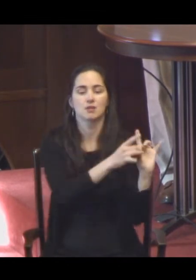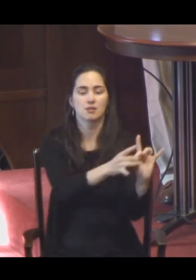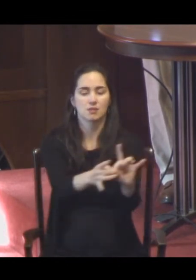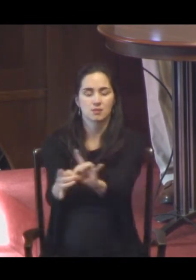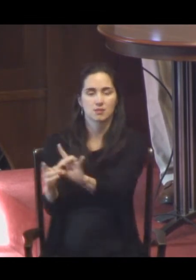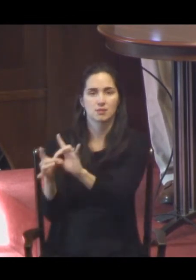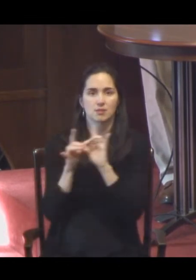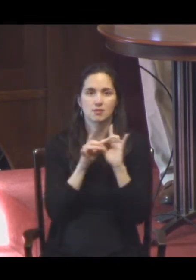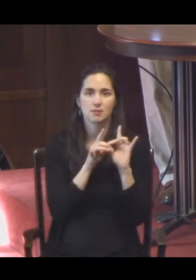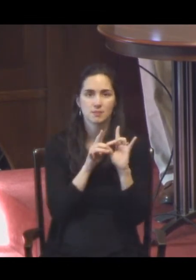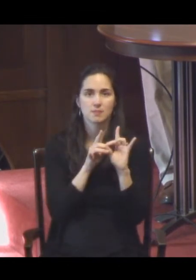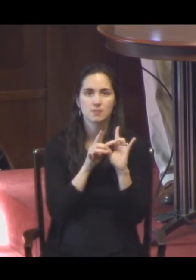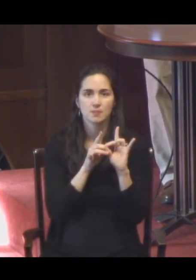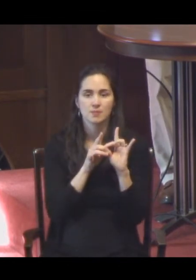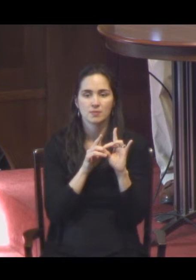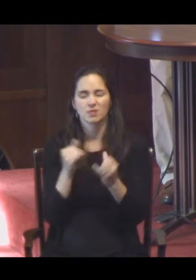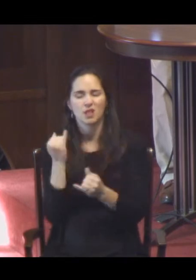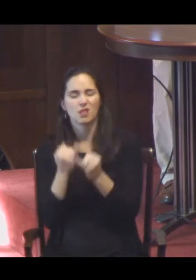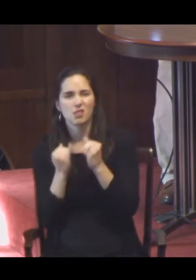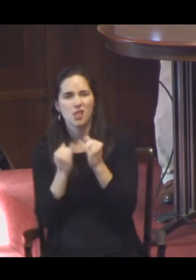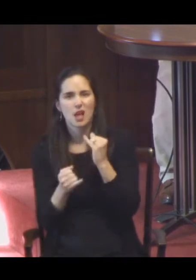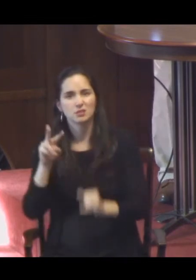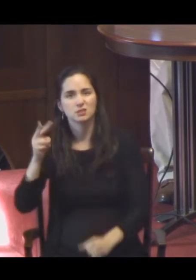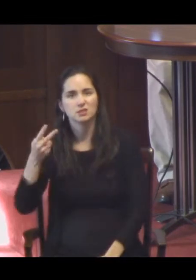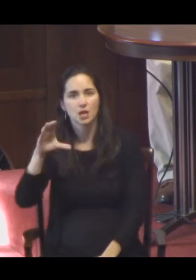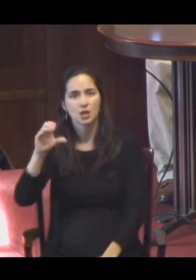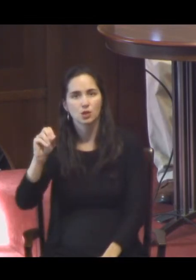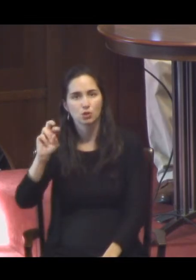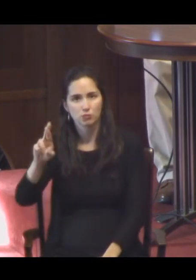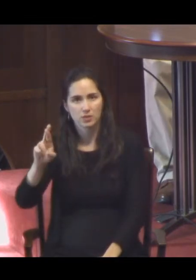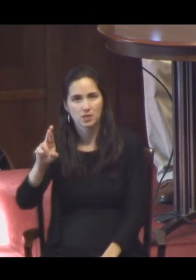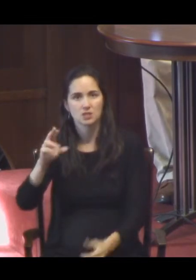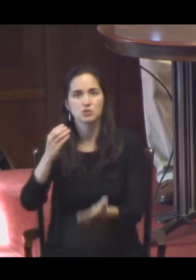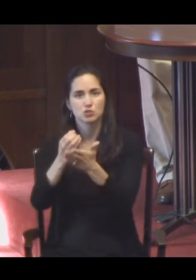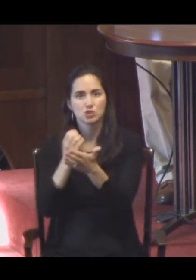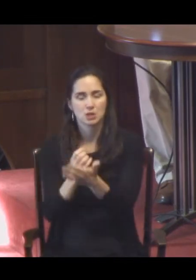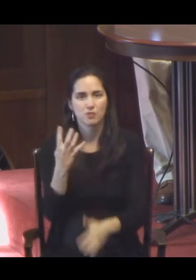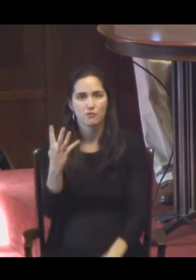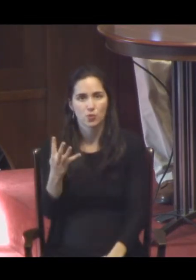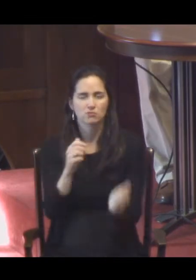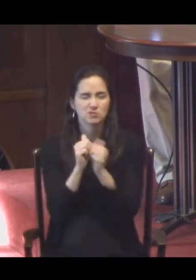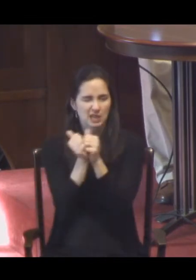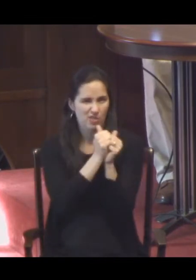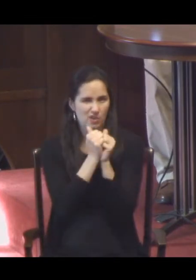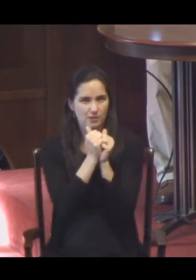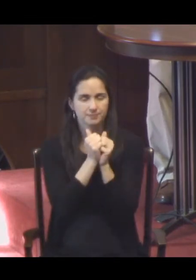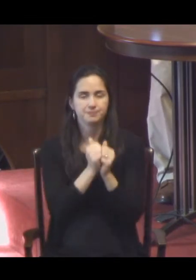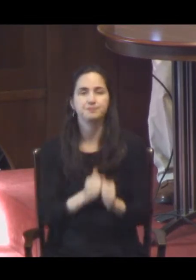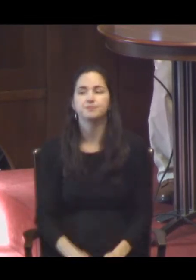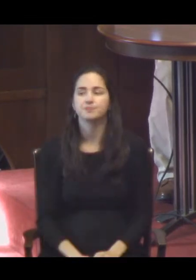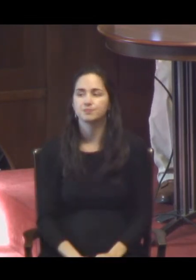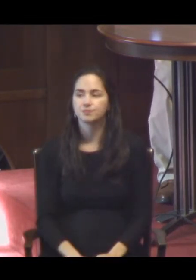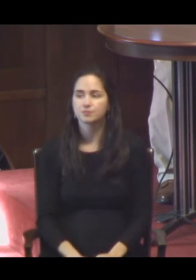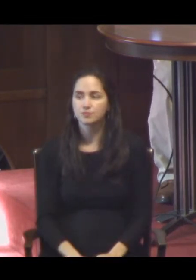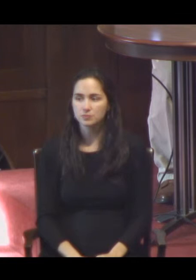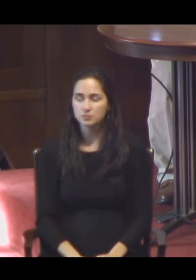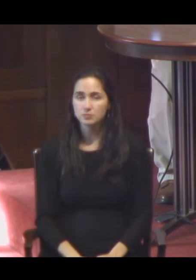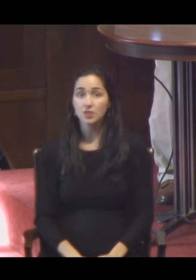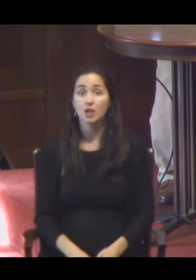And lastly, from 2 Corinthians chapter 4, together. In whose case the God of this world has